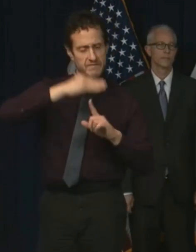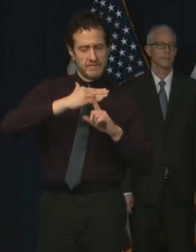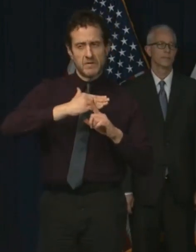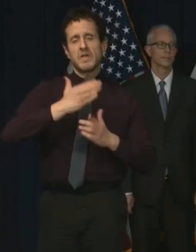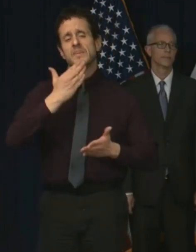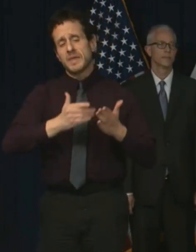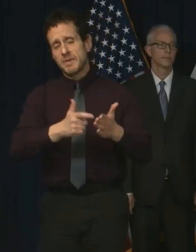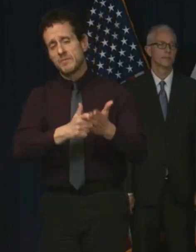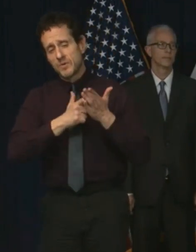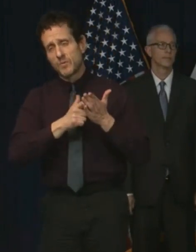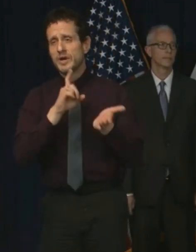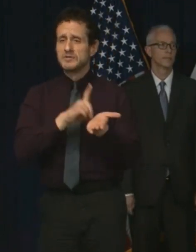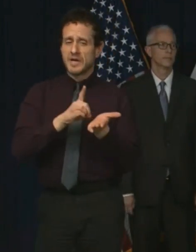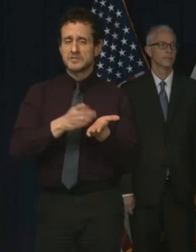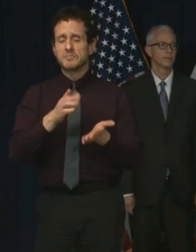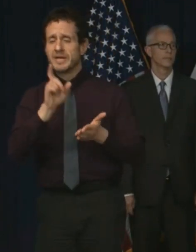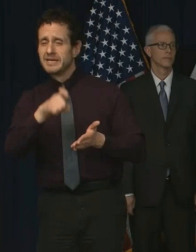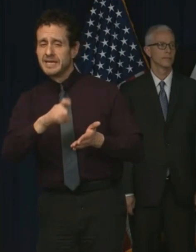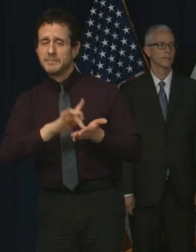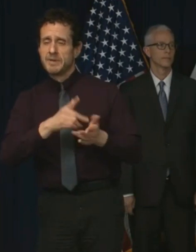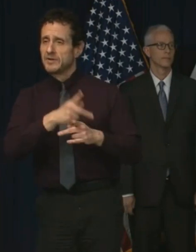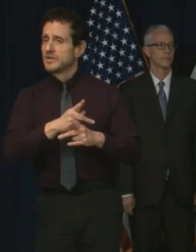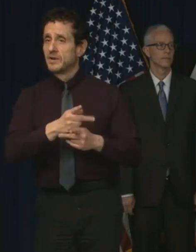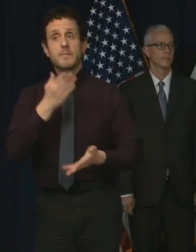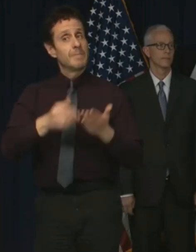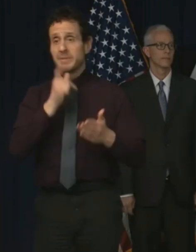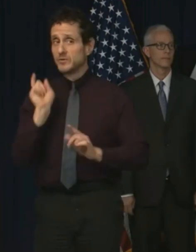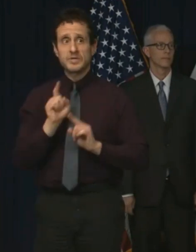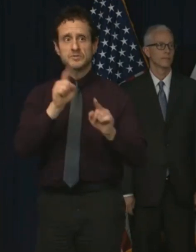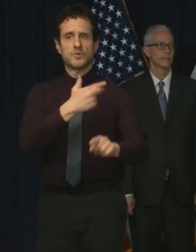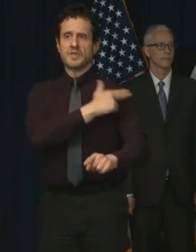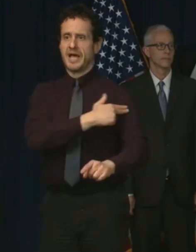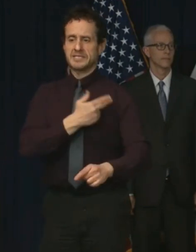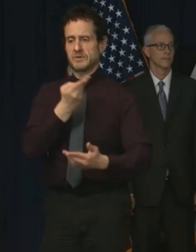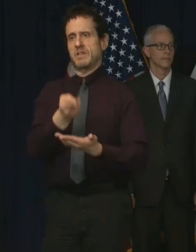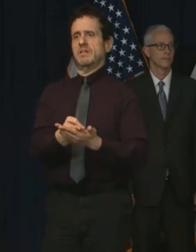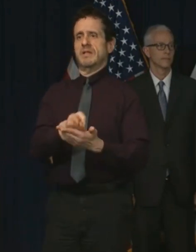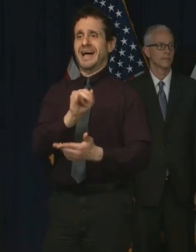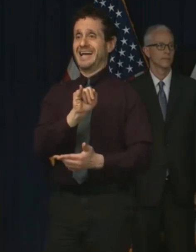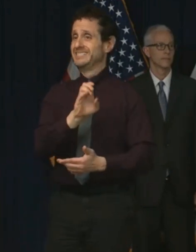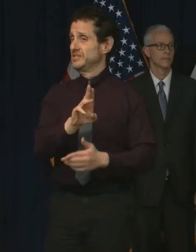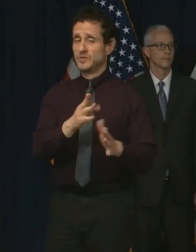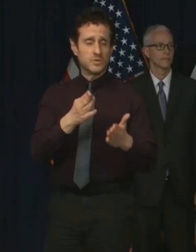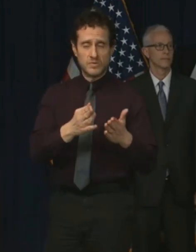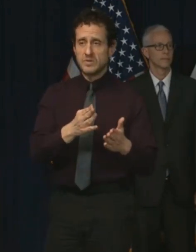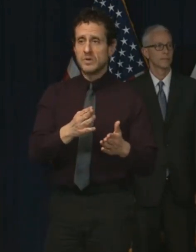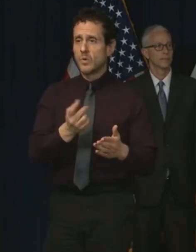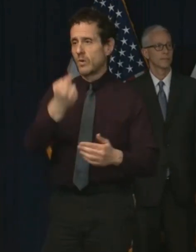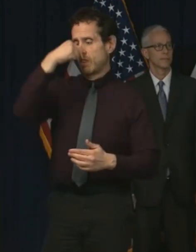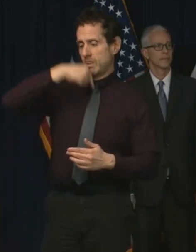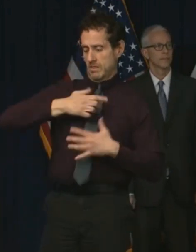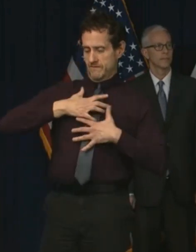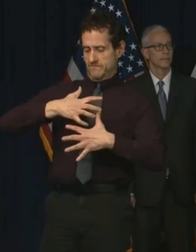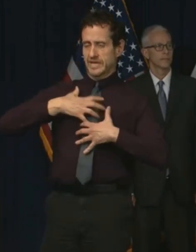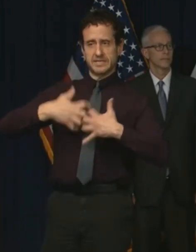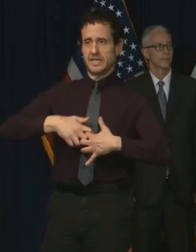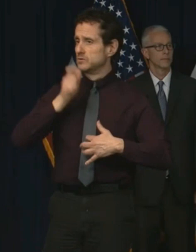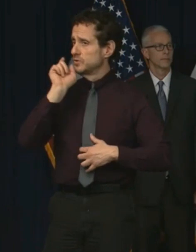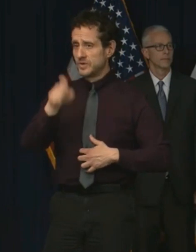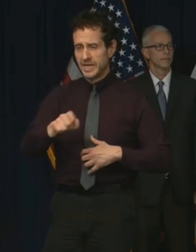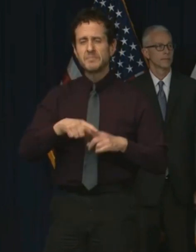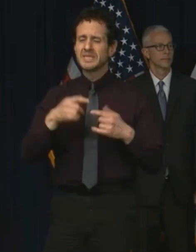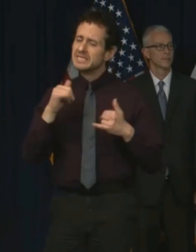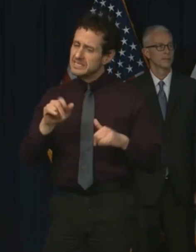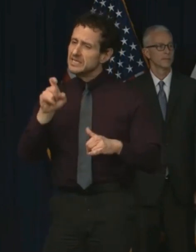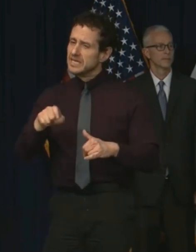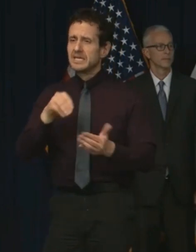although those individuals may not require an ICU bed, may not require intubation and a ventilator, they